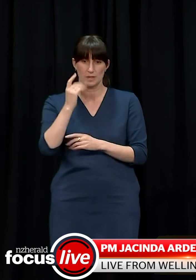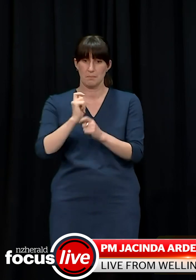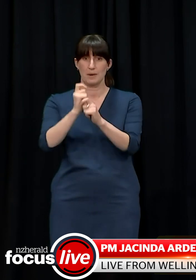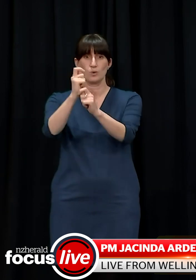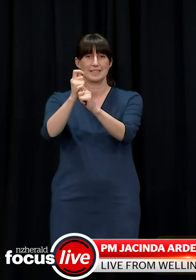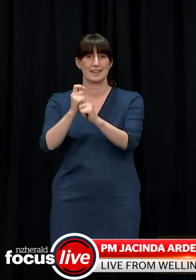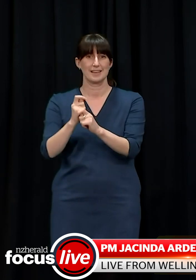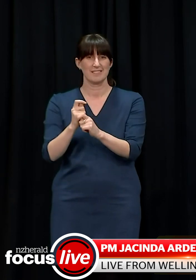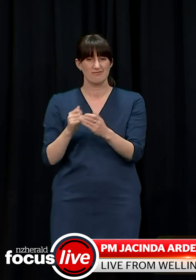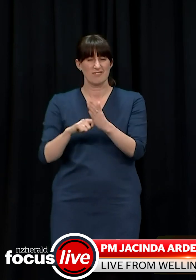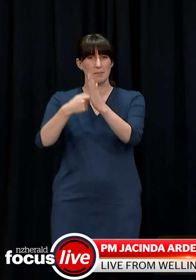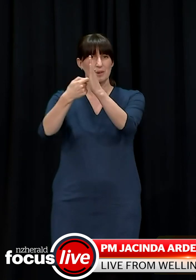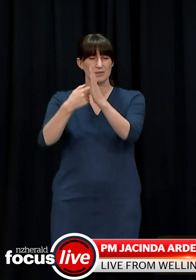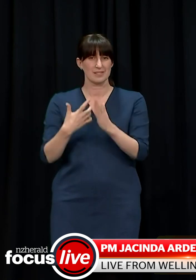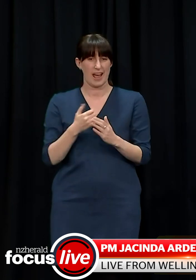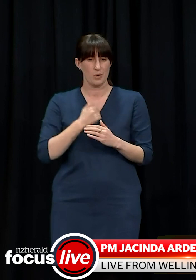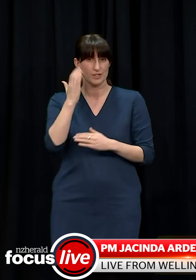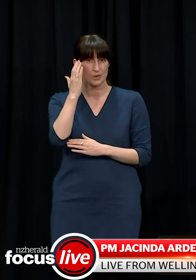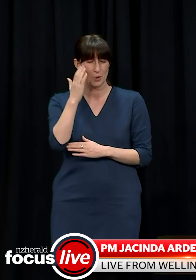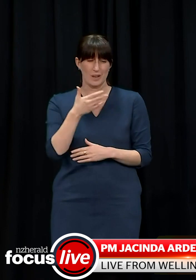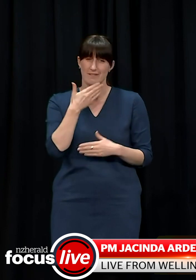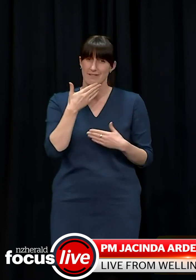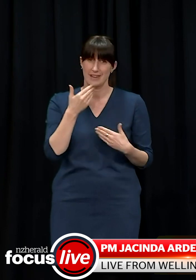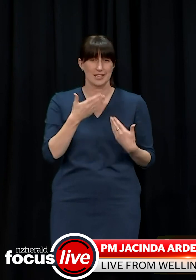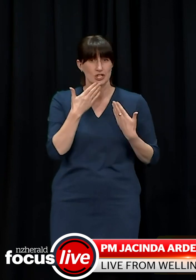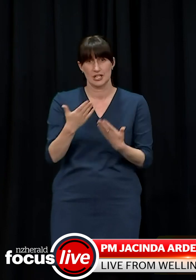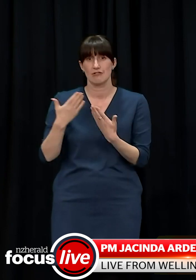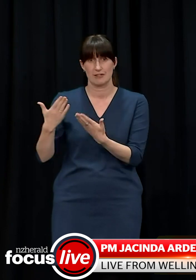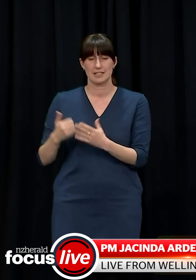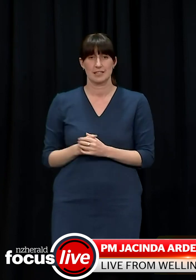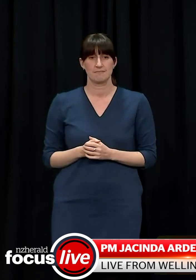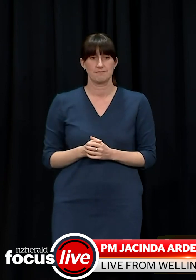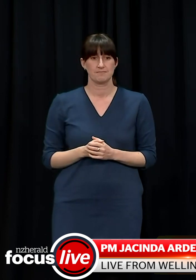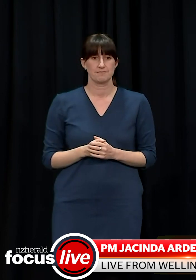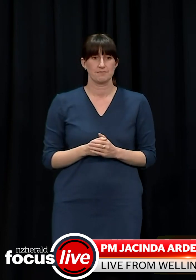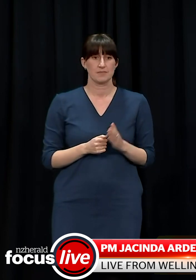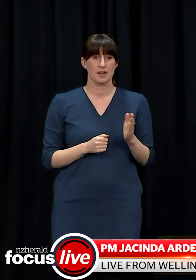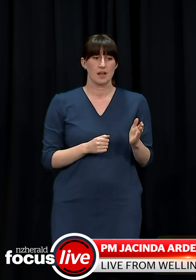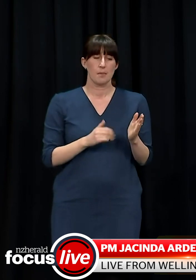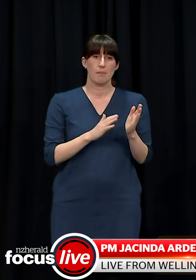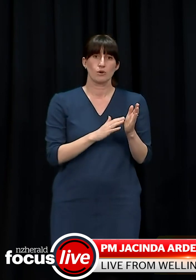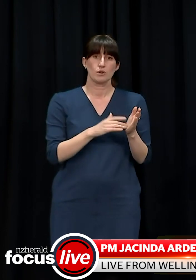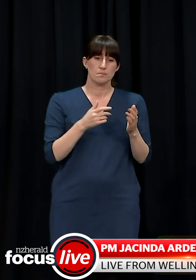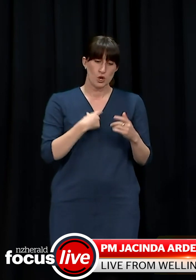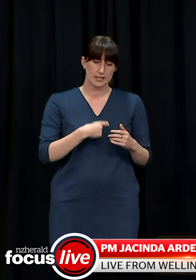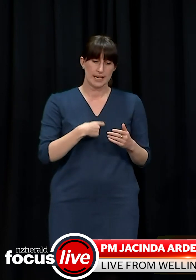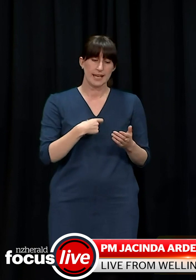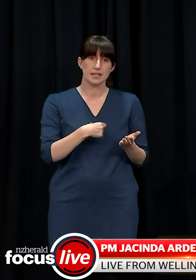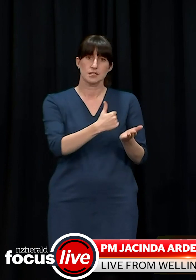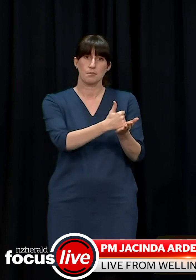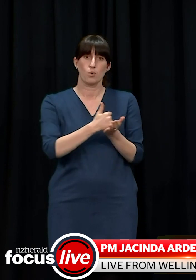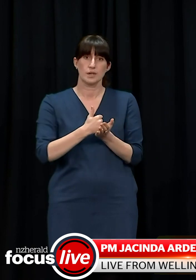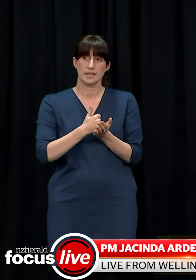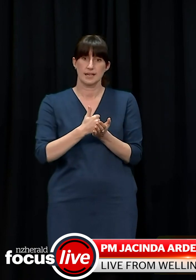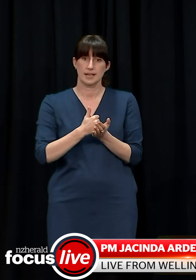wasn't a wealthy one, and he was so generous with all of that time. He provided a great deal of personal support to ministers of the